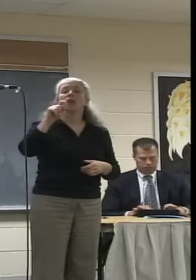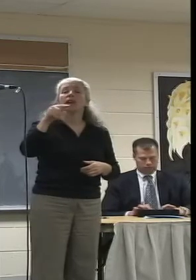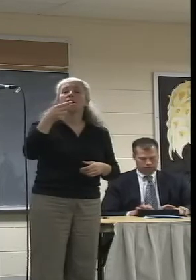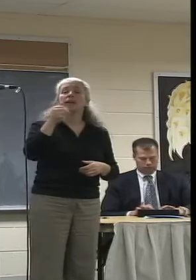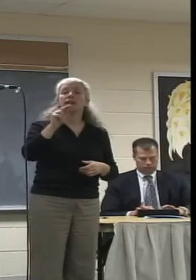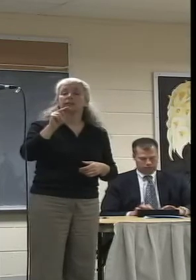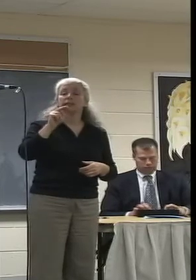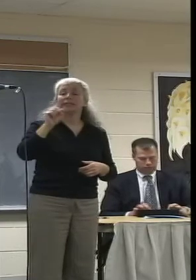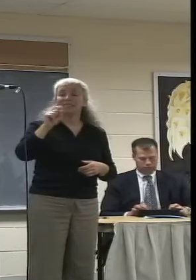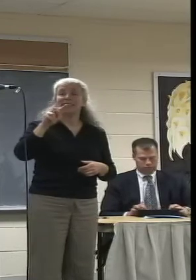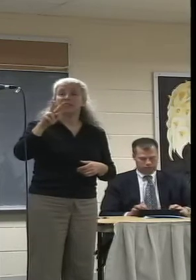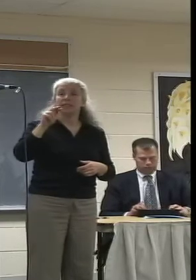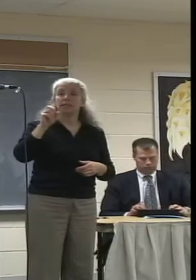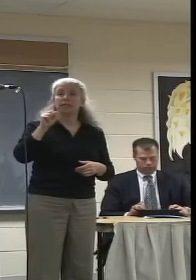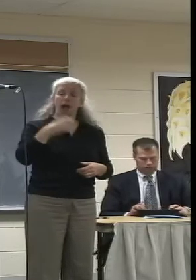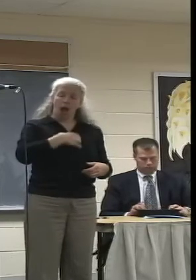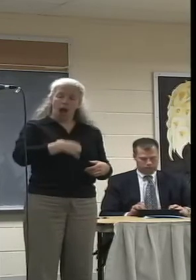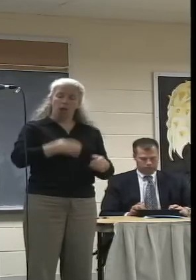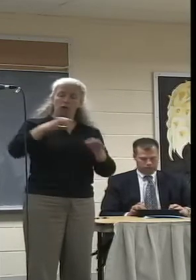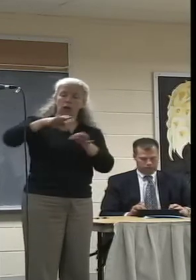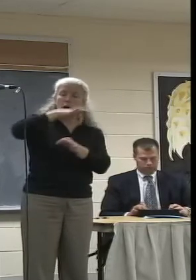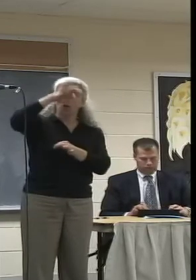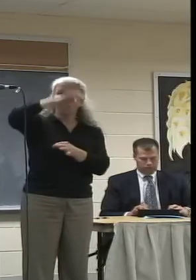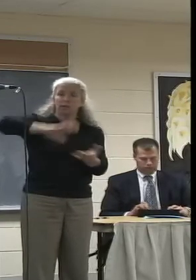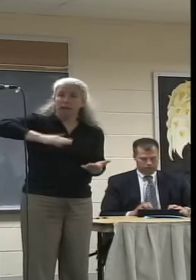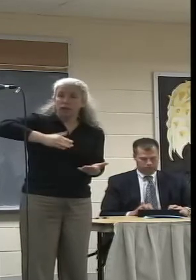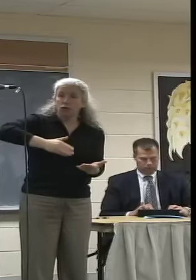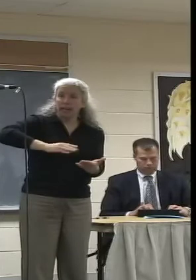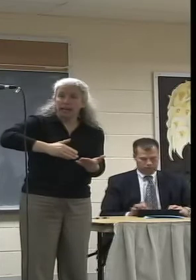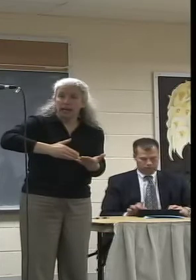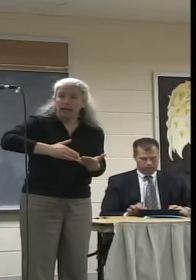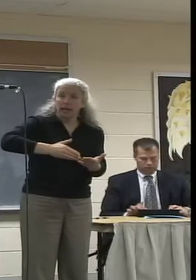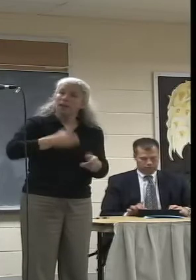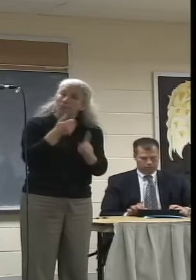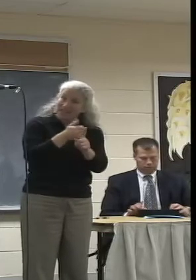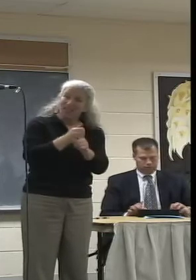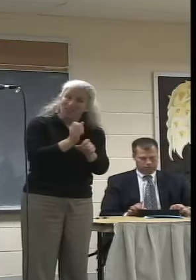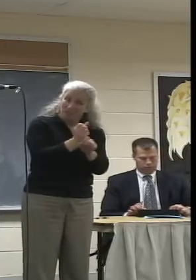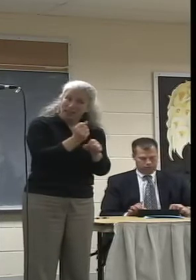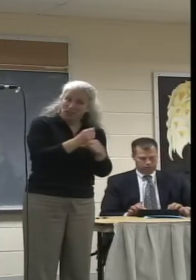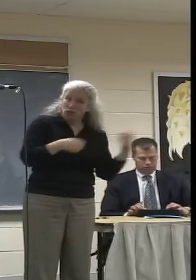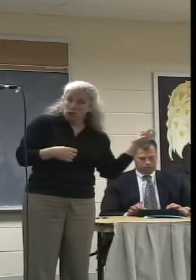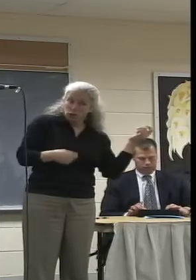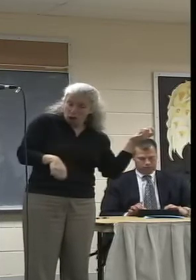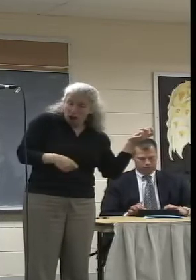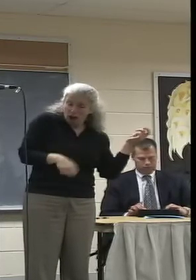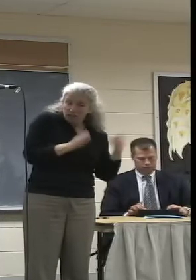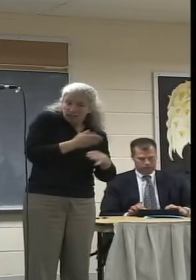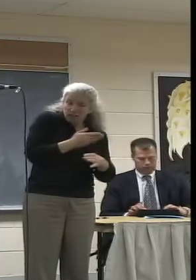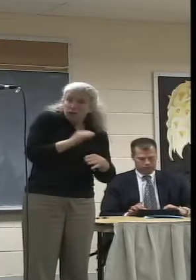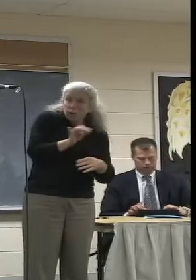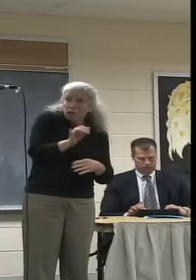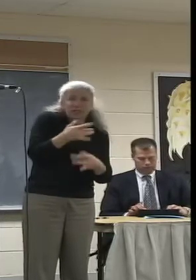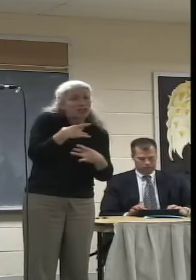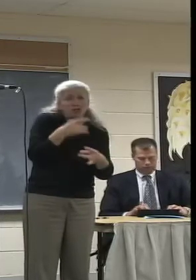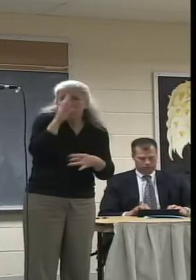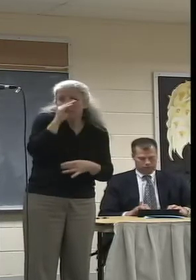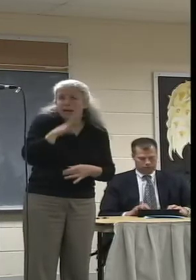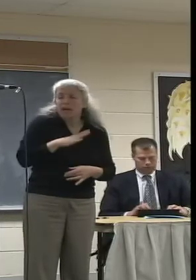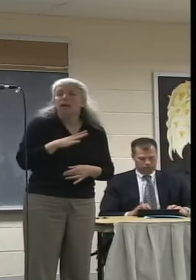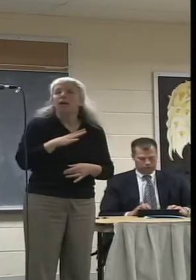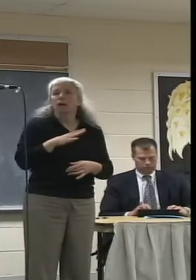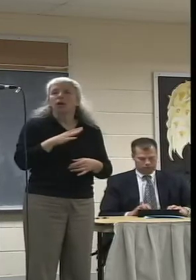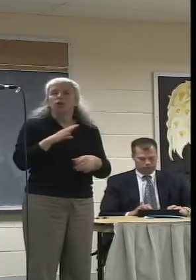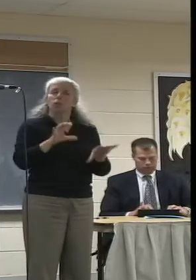runs The Hungry Ghost Bakery, who's a very talented songwriter, very interesting man, and did a